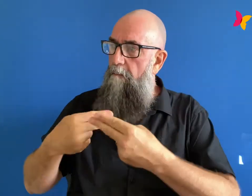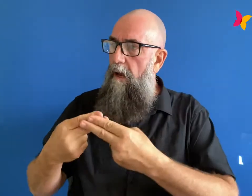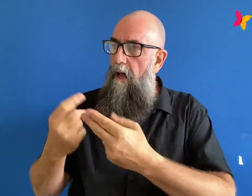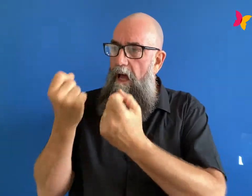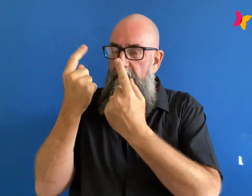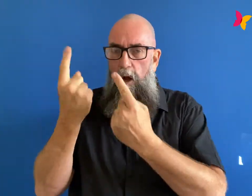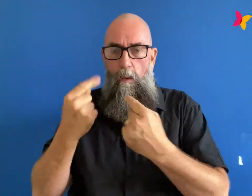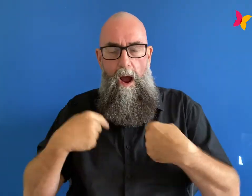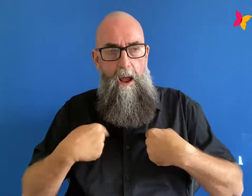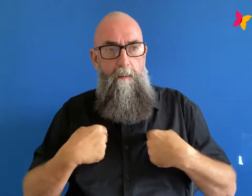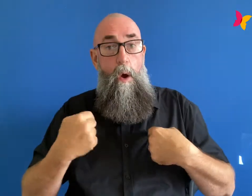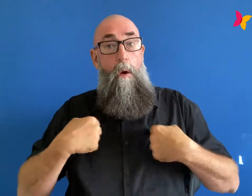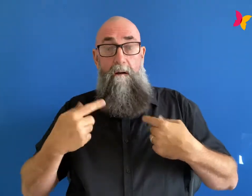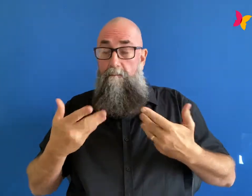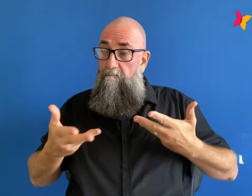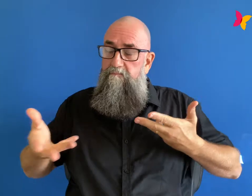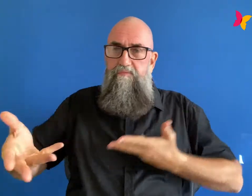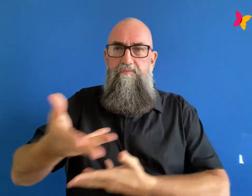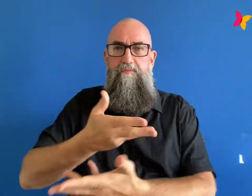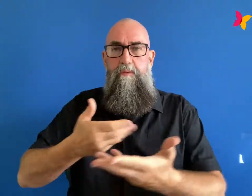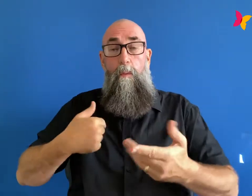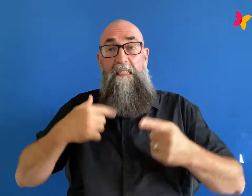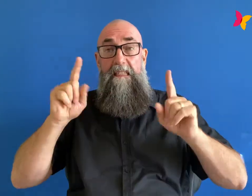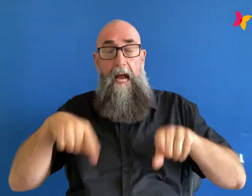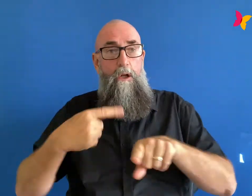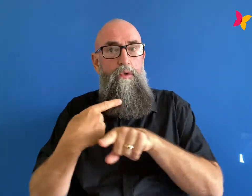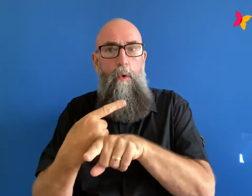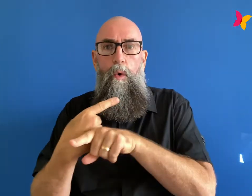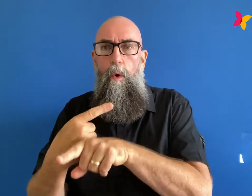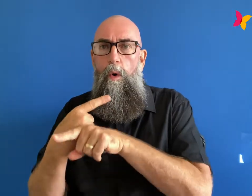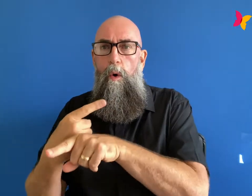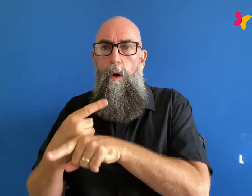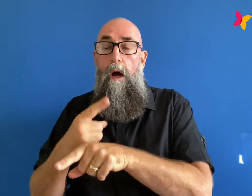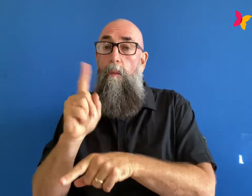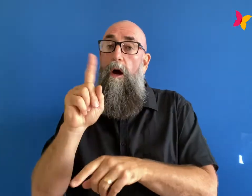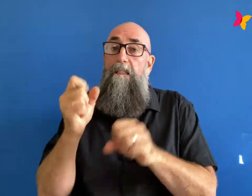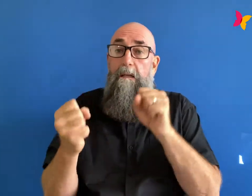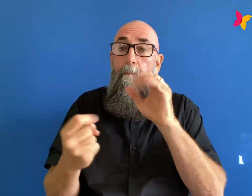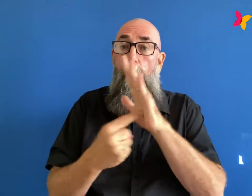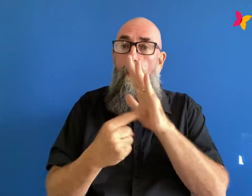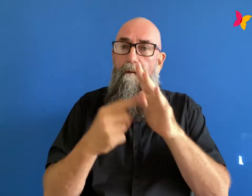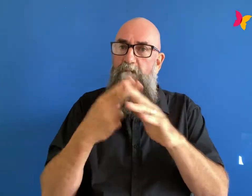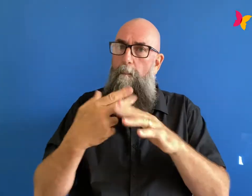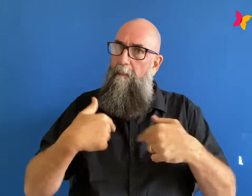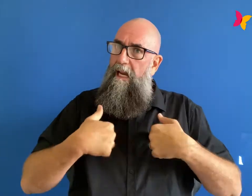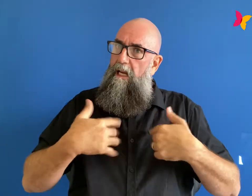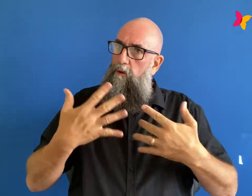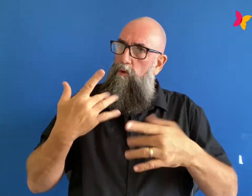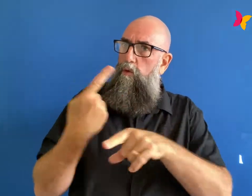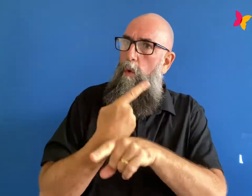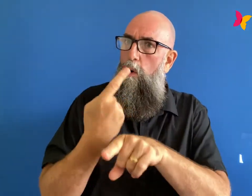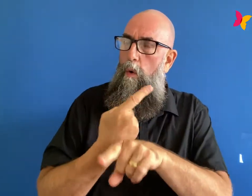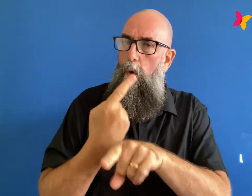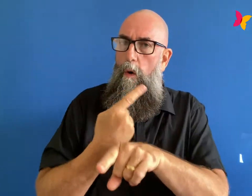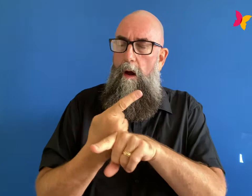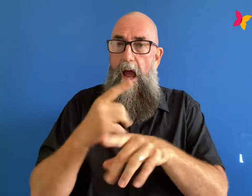to talk about it well more importantly me to talk about it which was everything talking about it you know